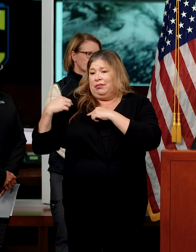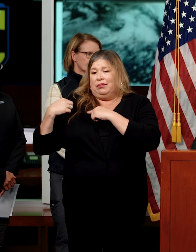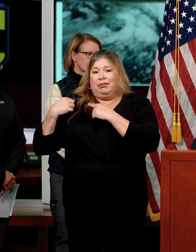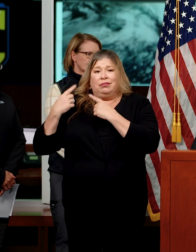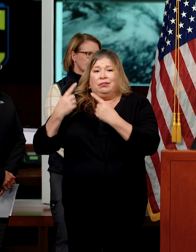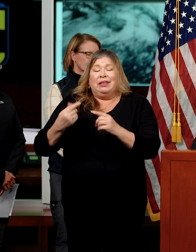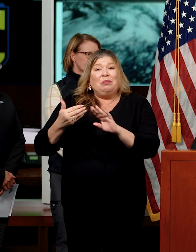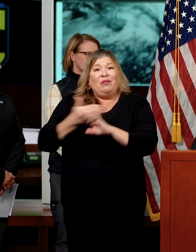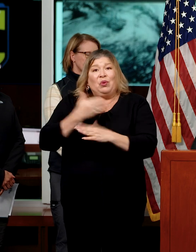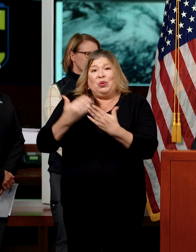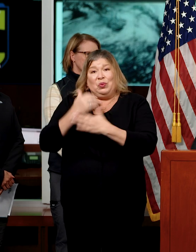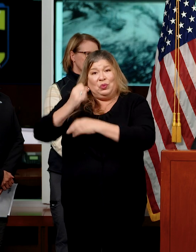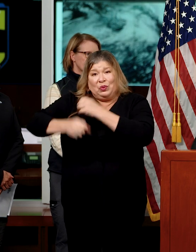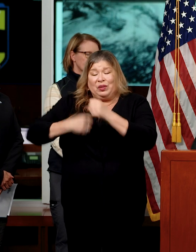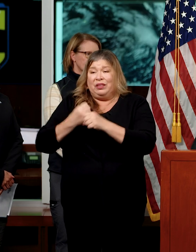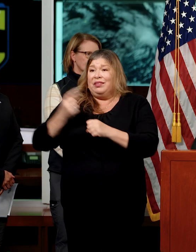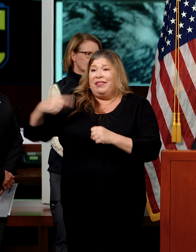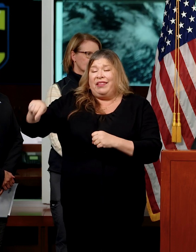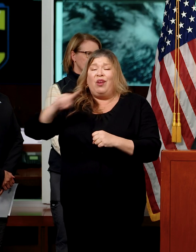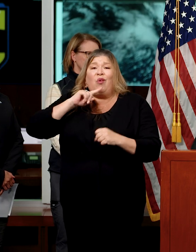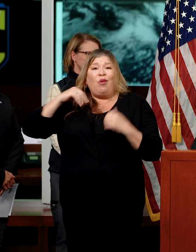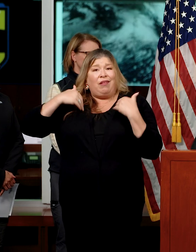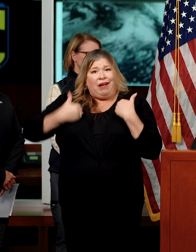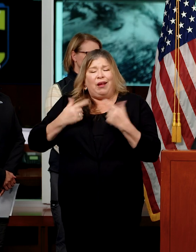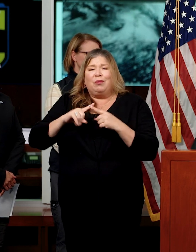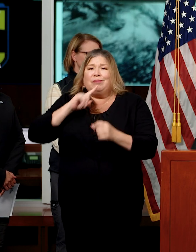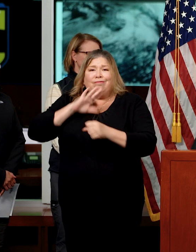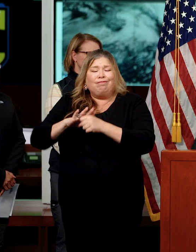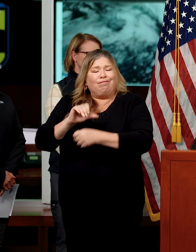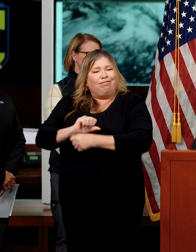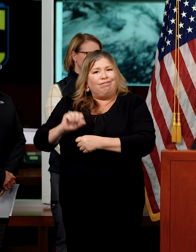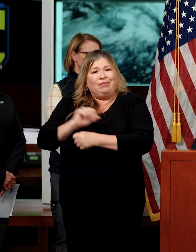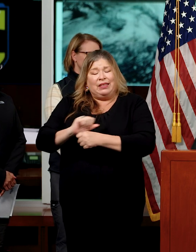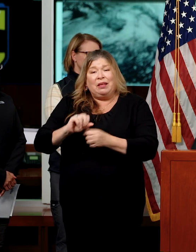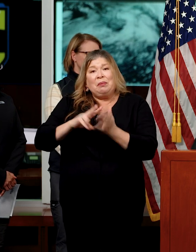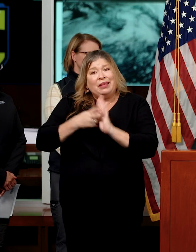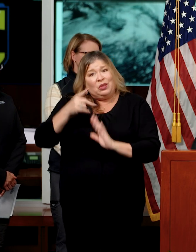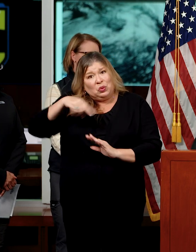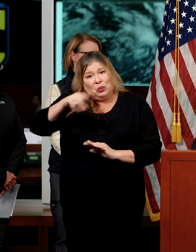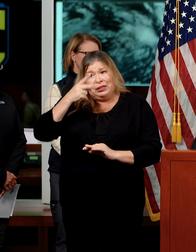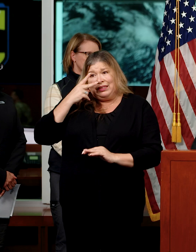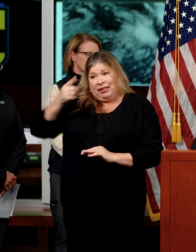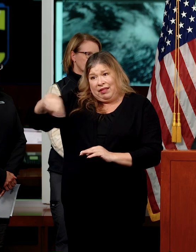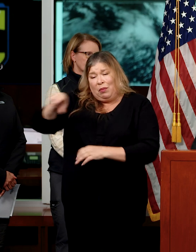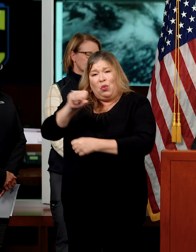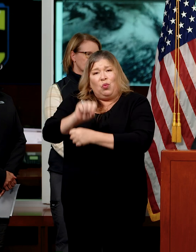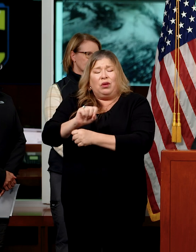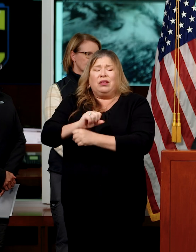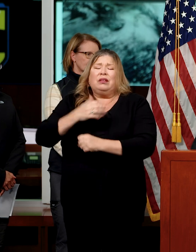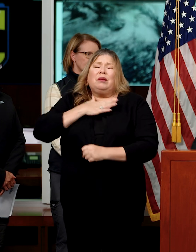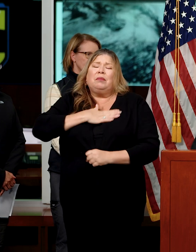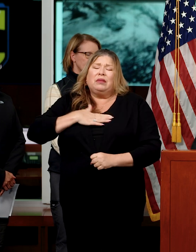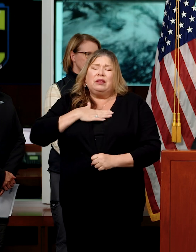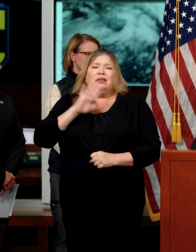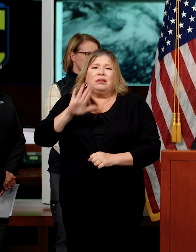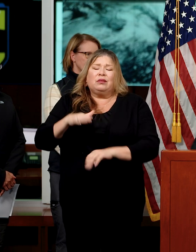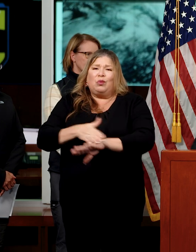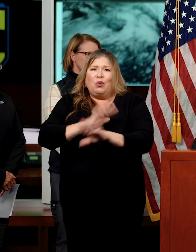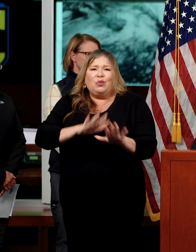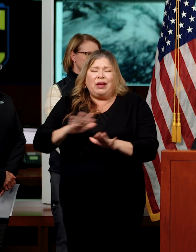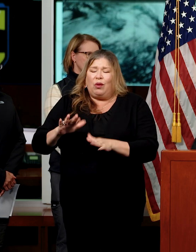New Year's. They're tired, but they're dedicated. If you see them working, again, please slow down,